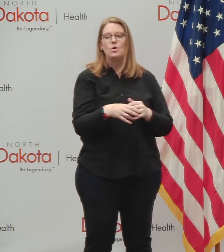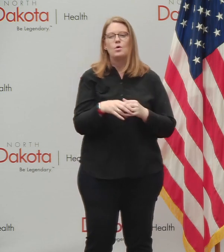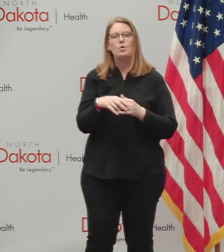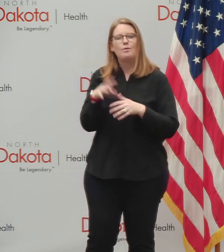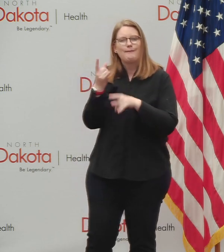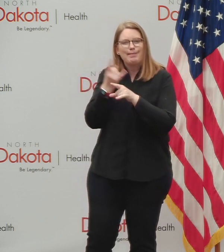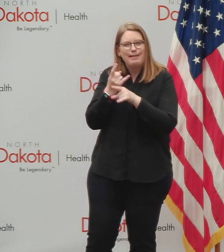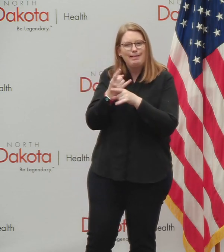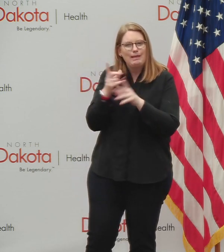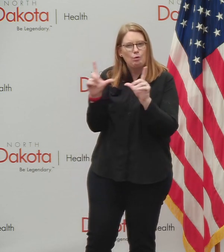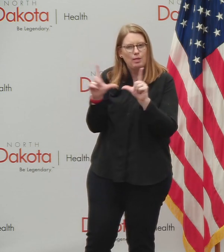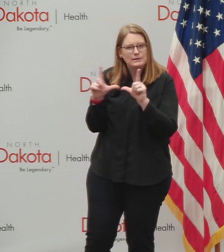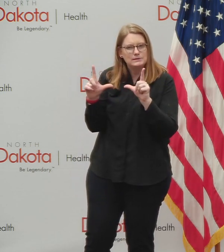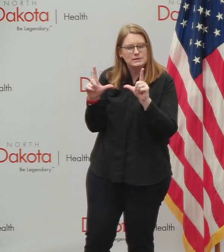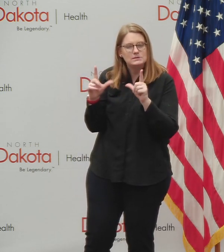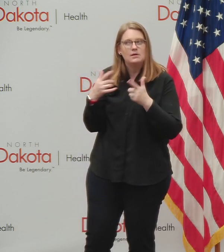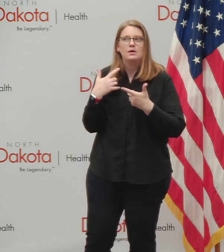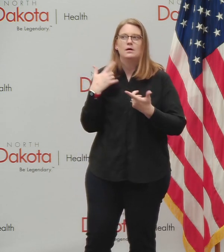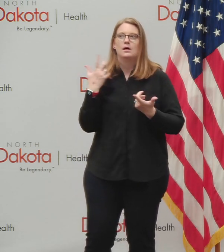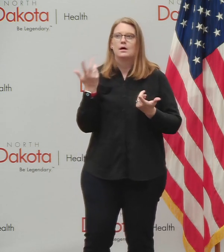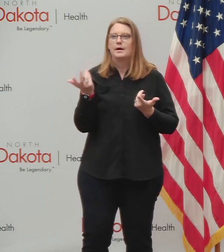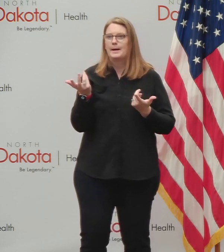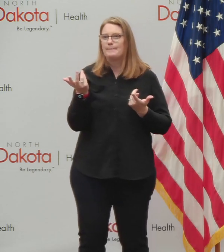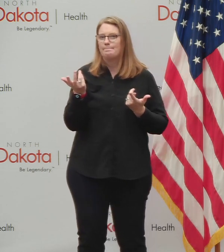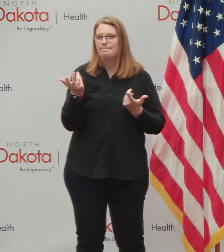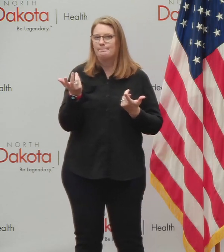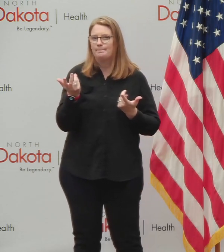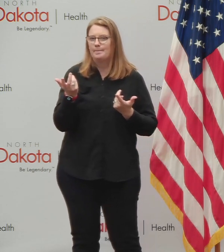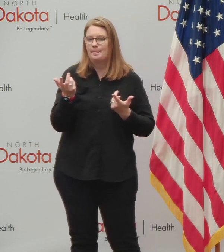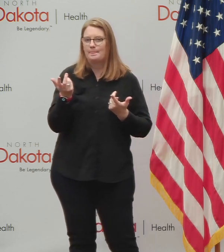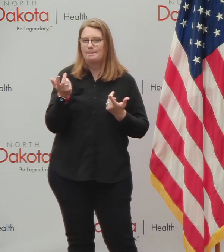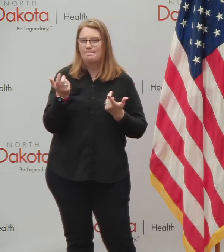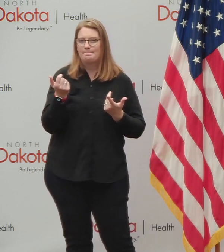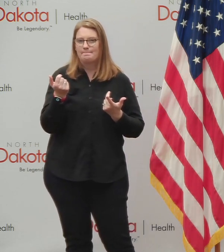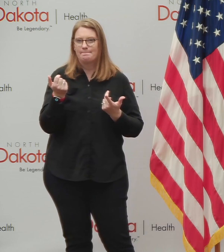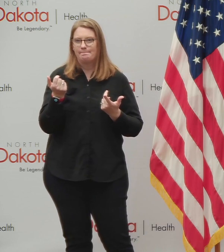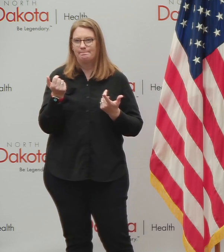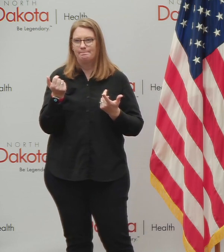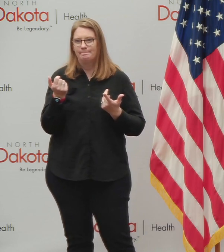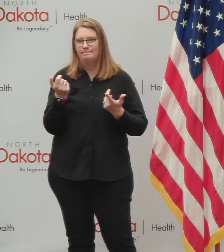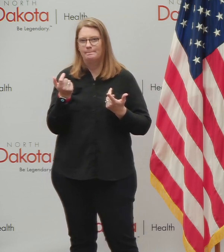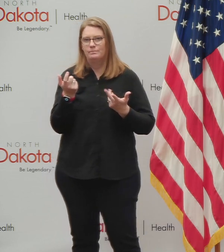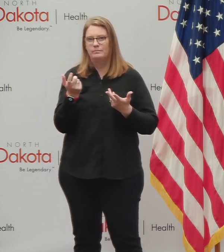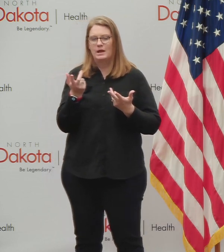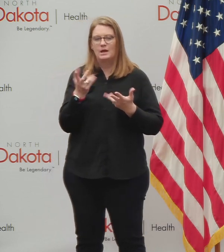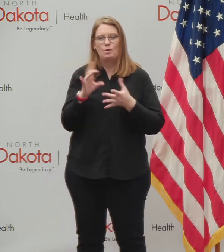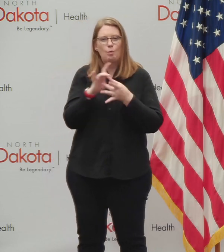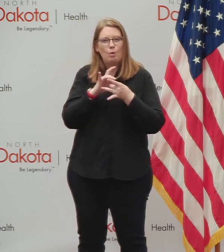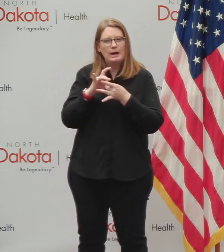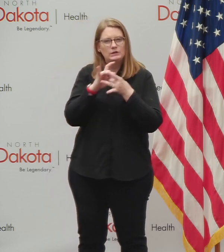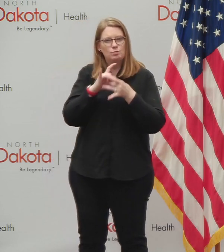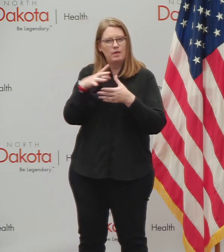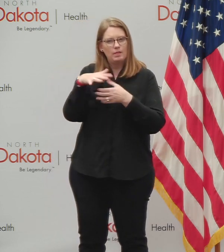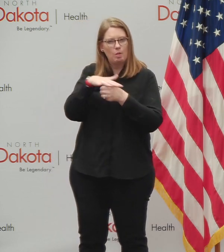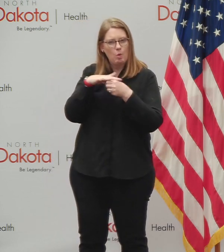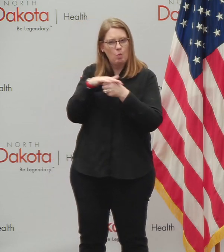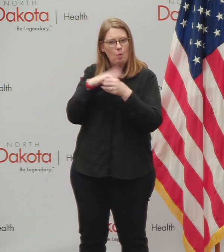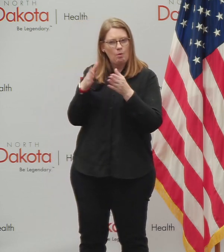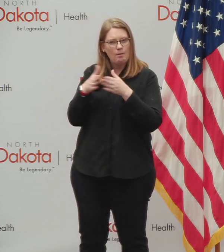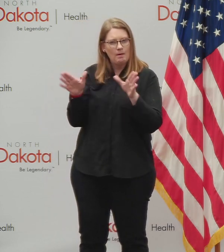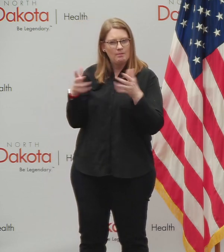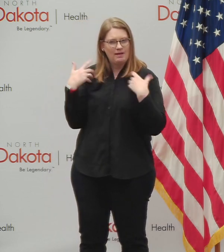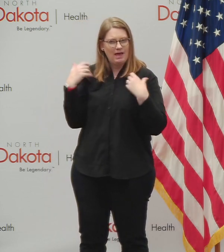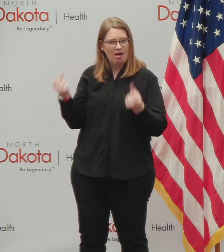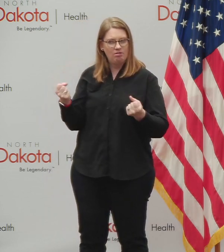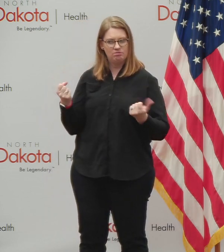licenses, uh, whether it's, uh, approvals, uh, you know, coordination with the local public health, all of these things can